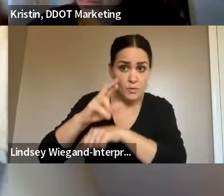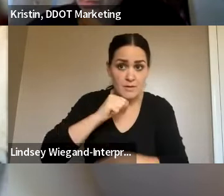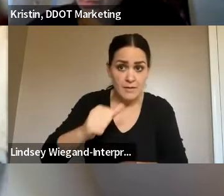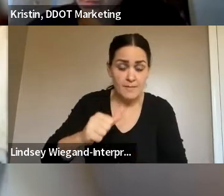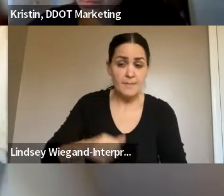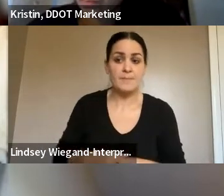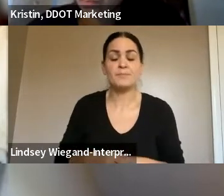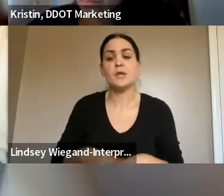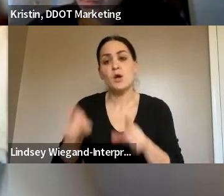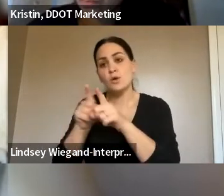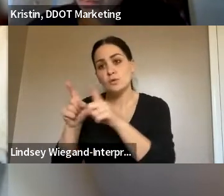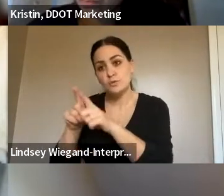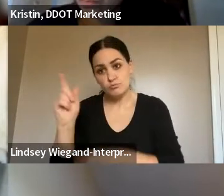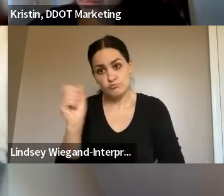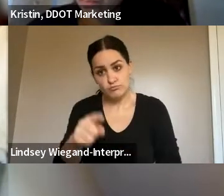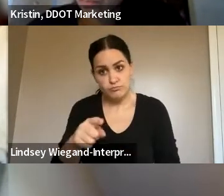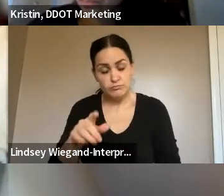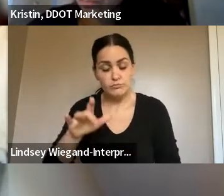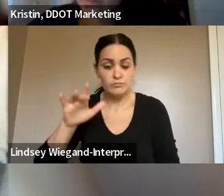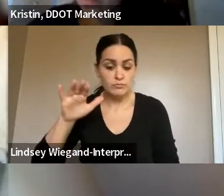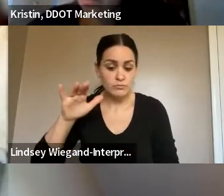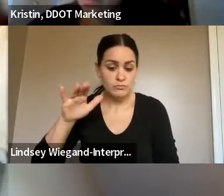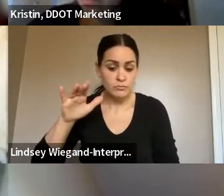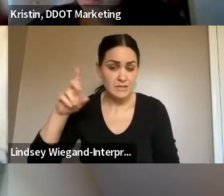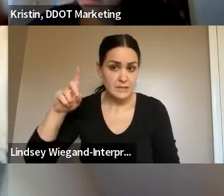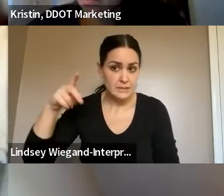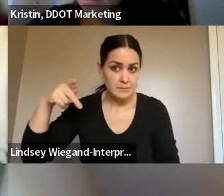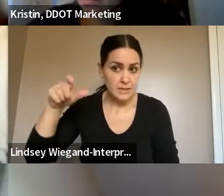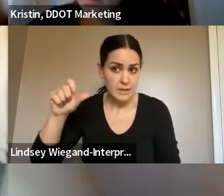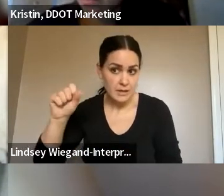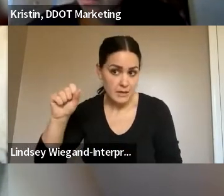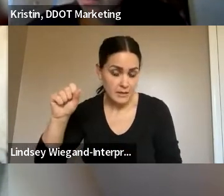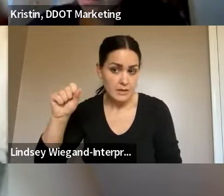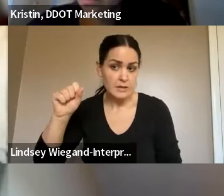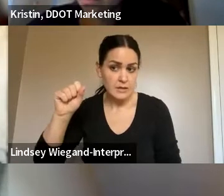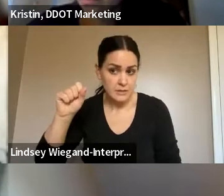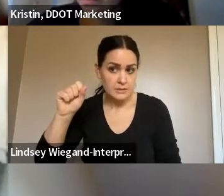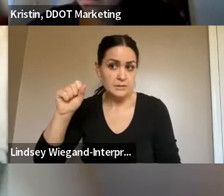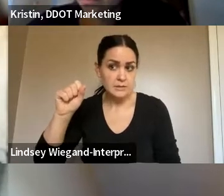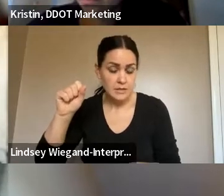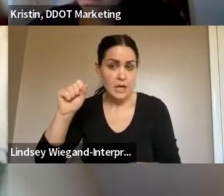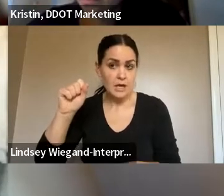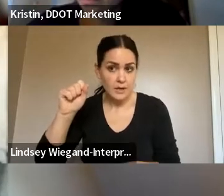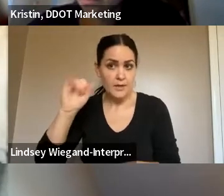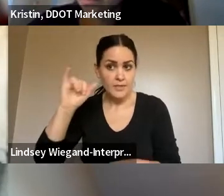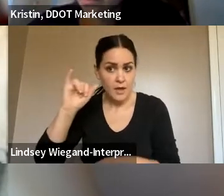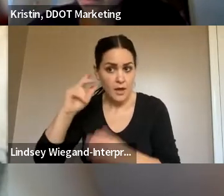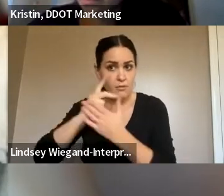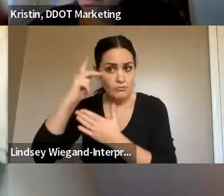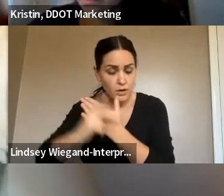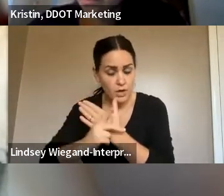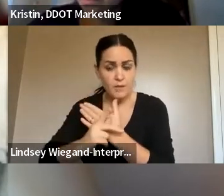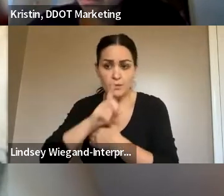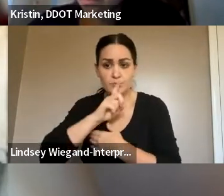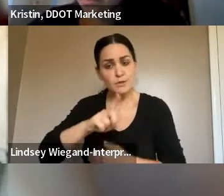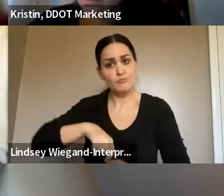And also, DPS schools. I'm glad, I really, I'm proud of Mr. Pulaski. That's what